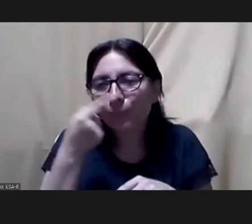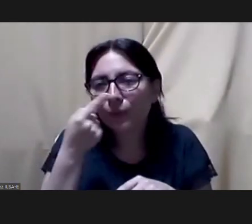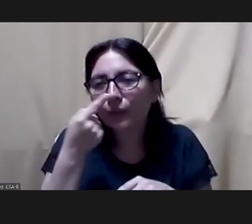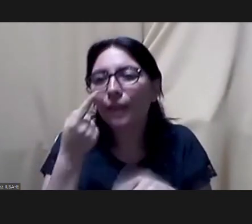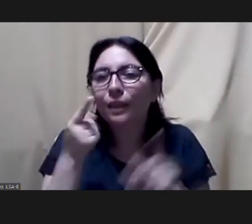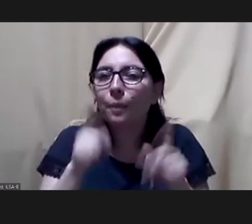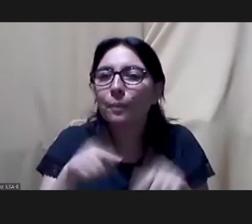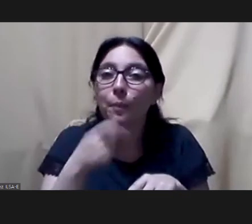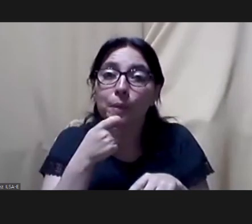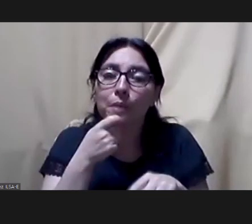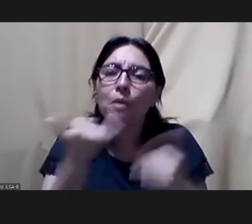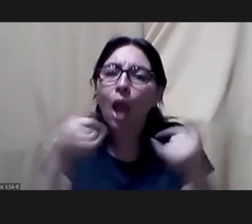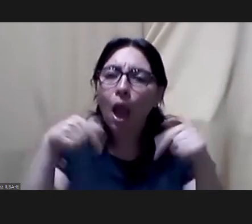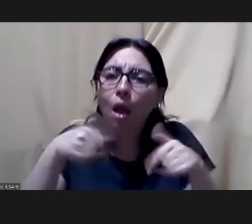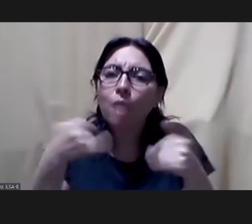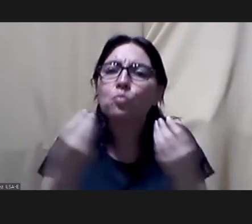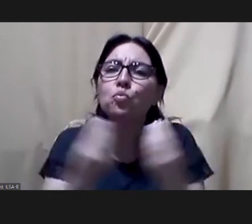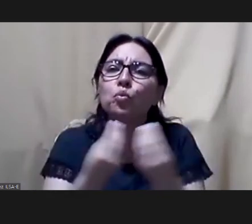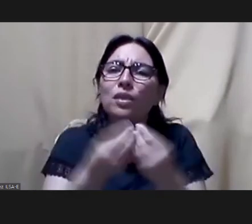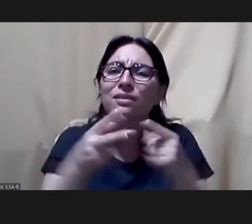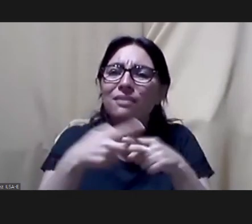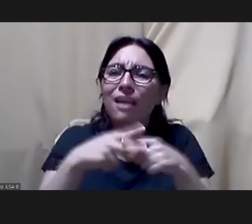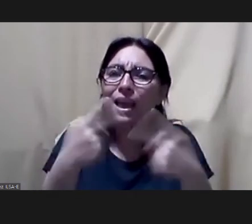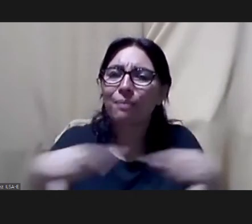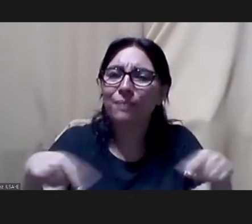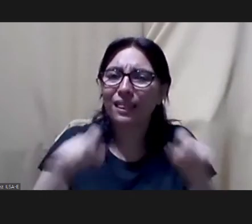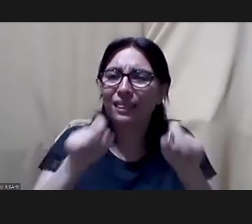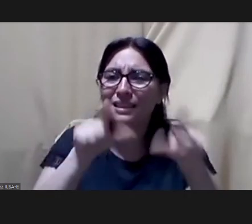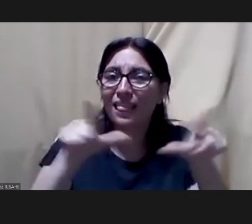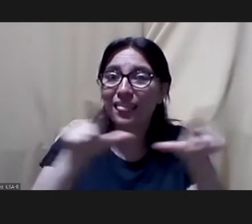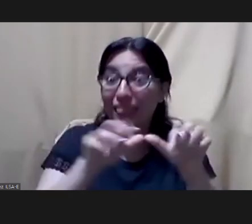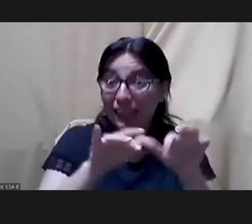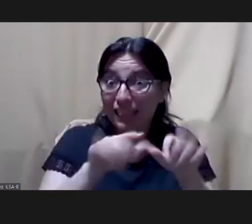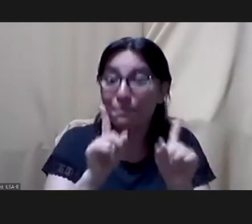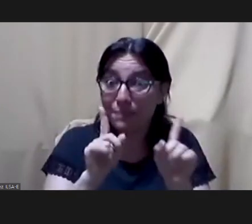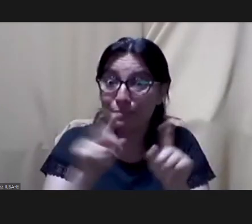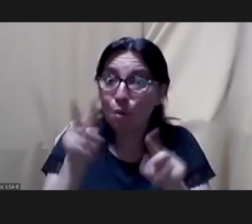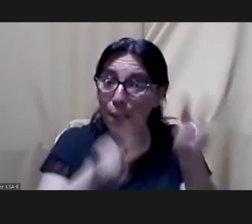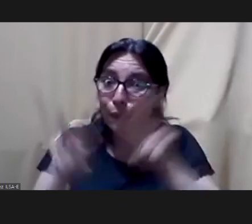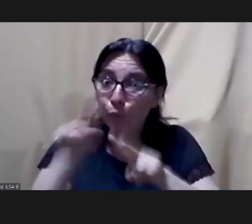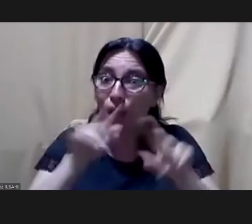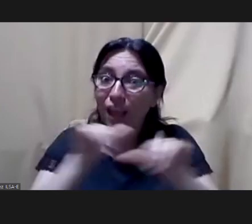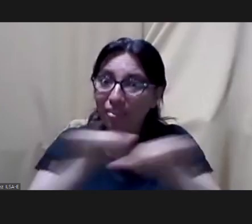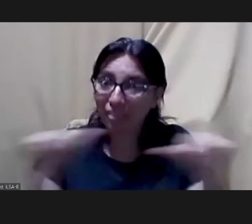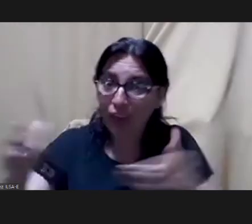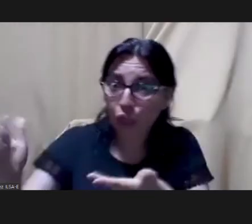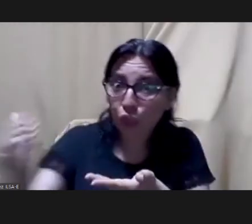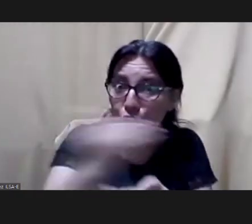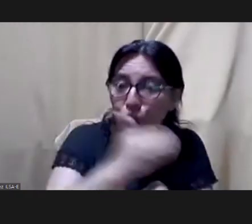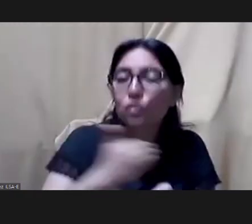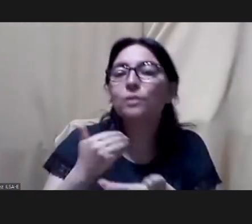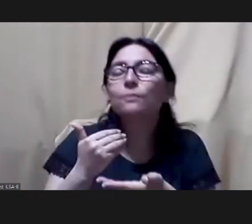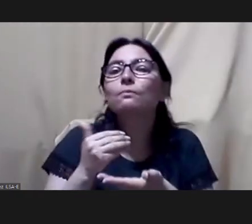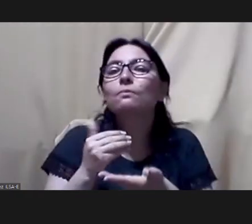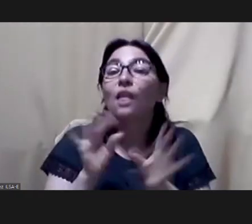interested in bit information that's going to very important we're saying that there are of